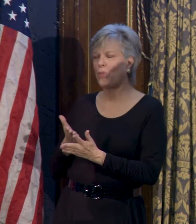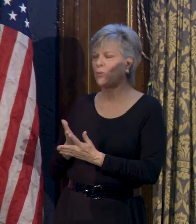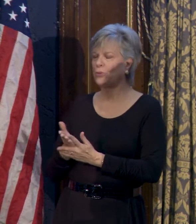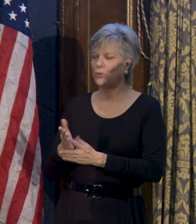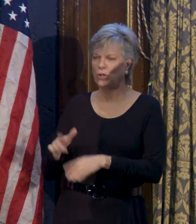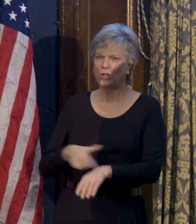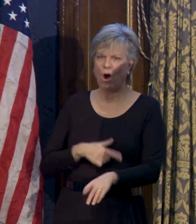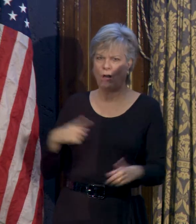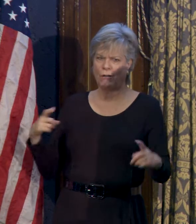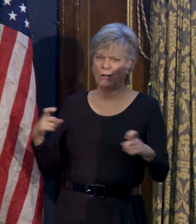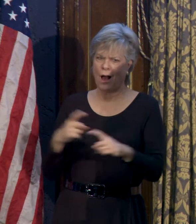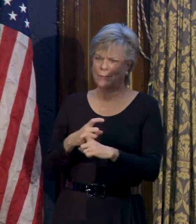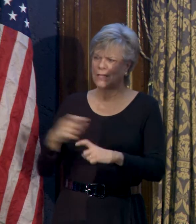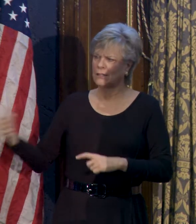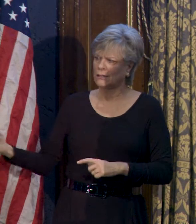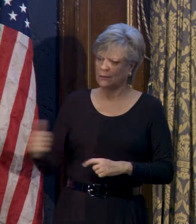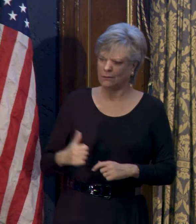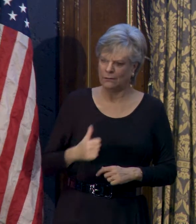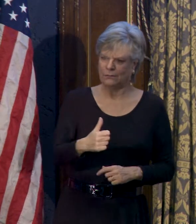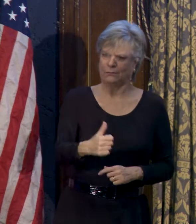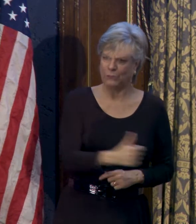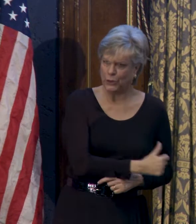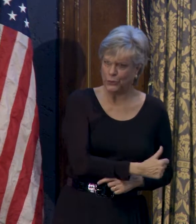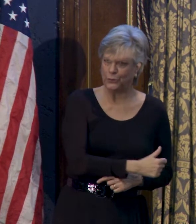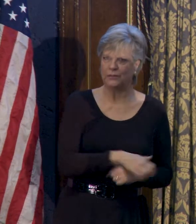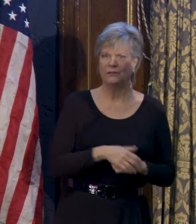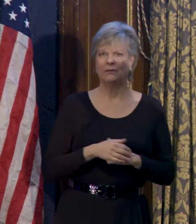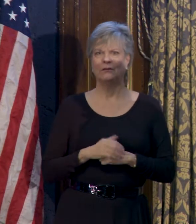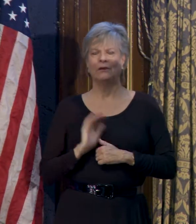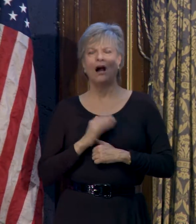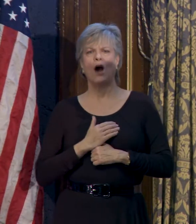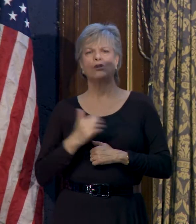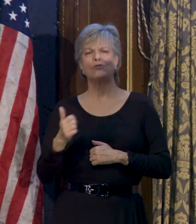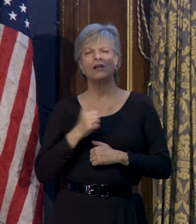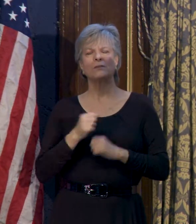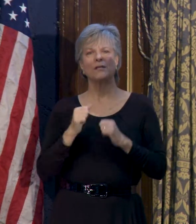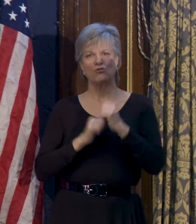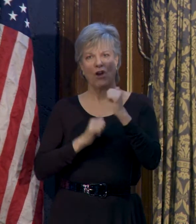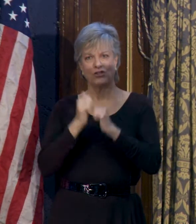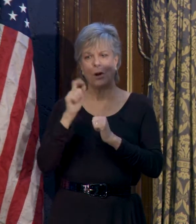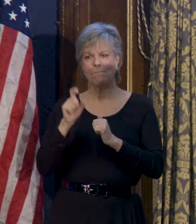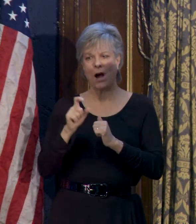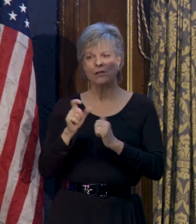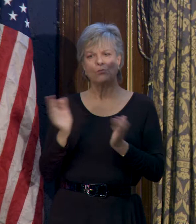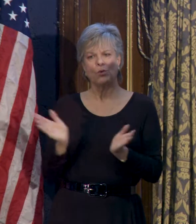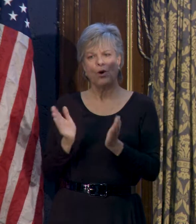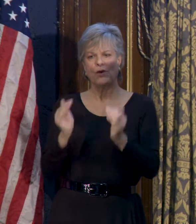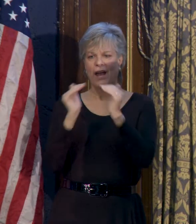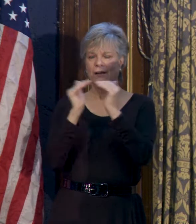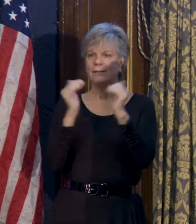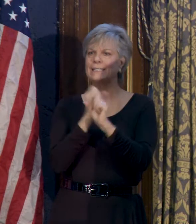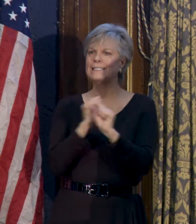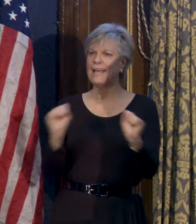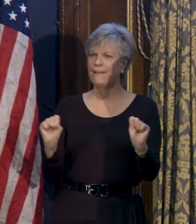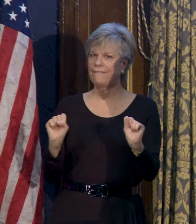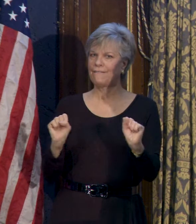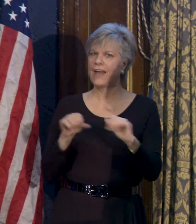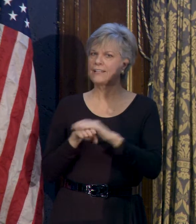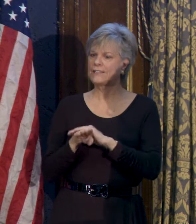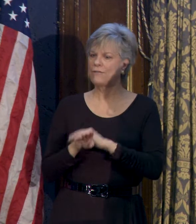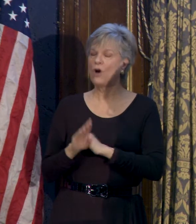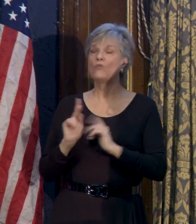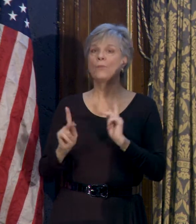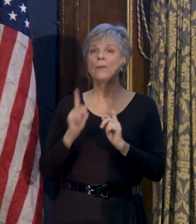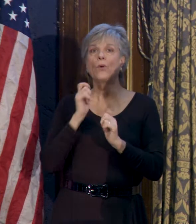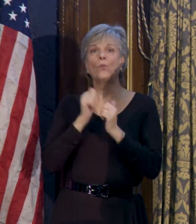commutes. Our transportation infrastructure must promote equity by being safe and accessible for residents living with